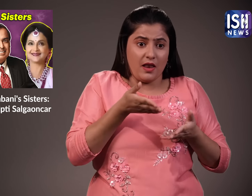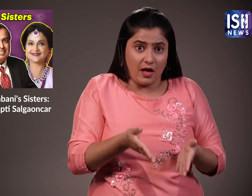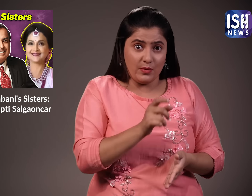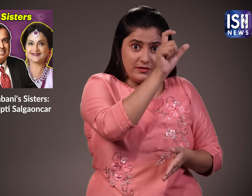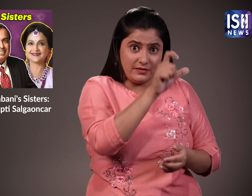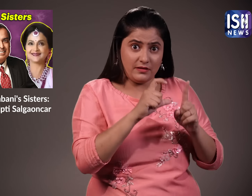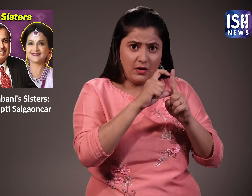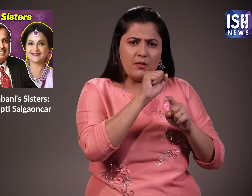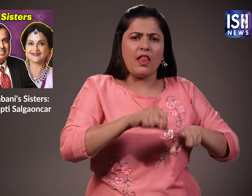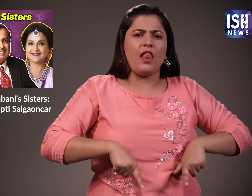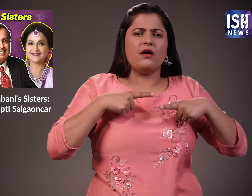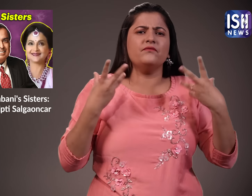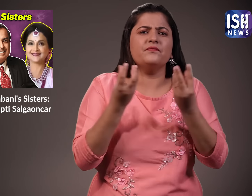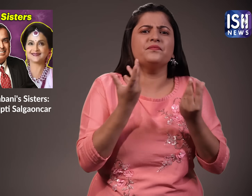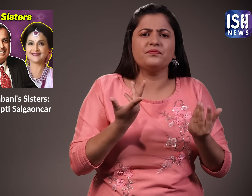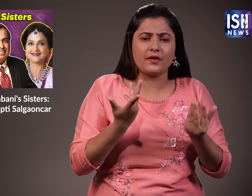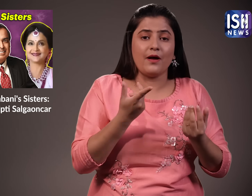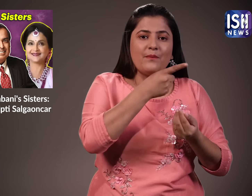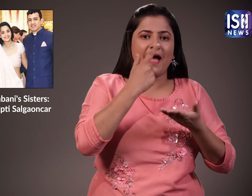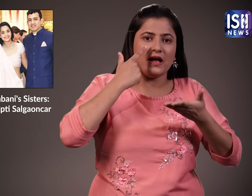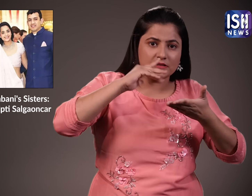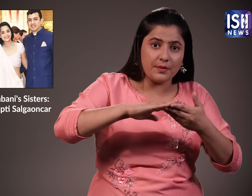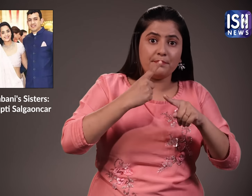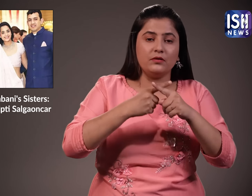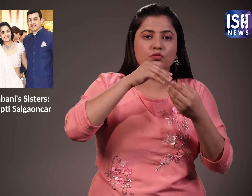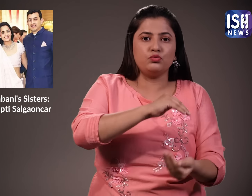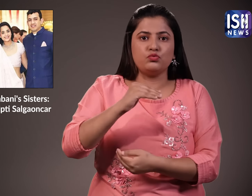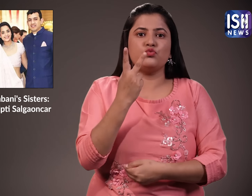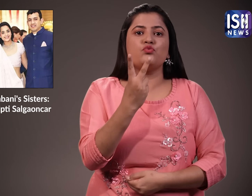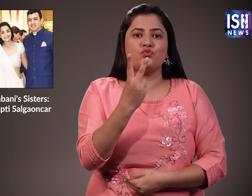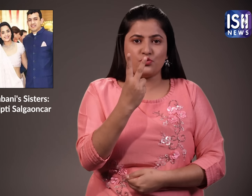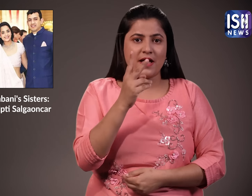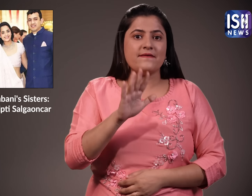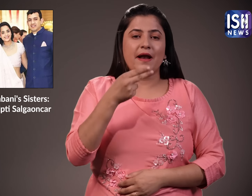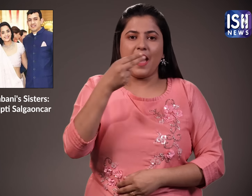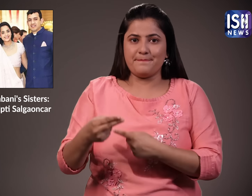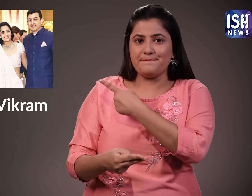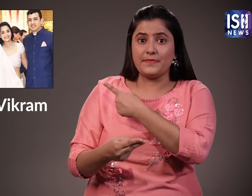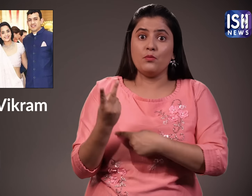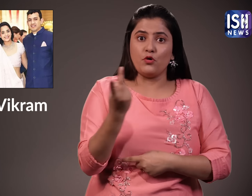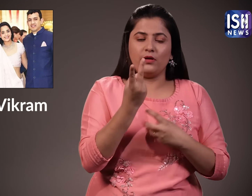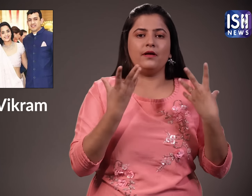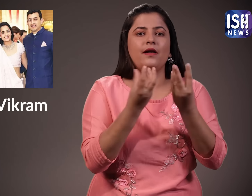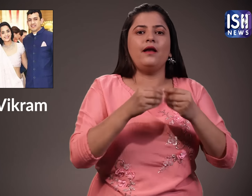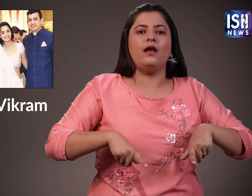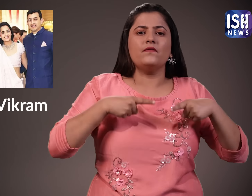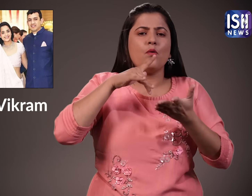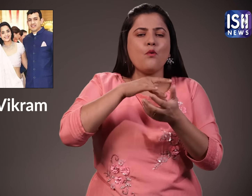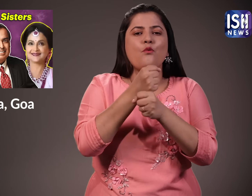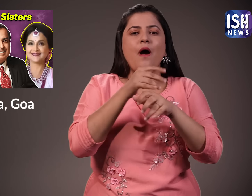Deepti lives with her husband, Dattaraj and two children. These are their names. They live in Dona Paola, Goa.